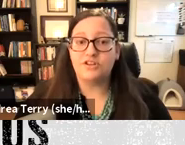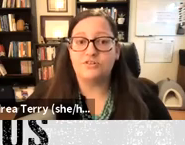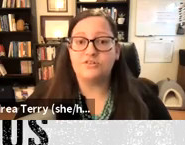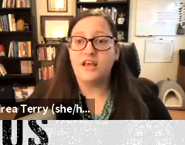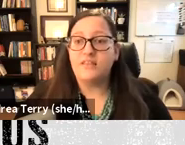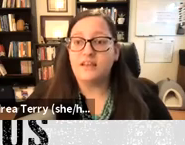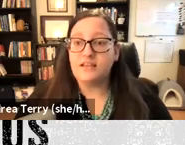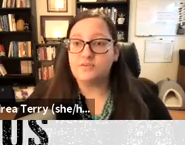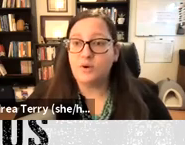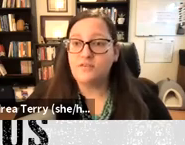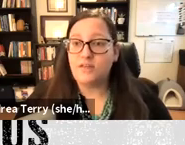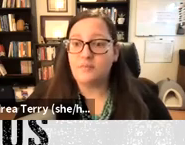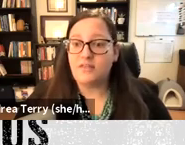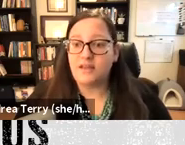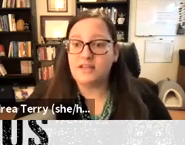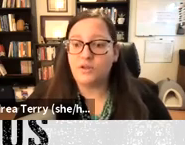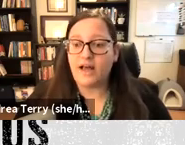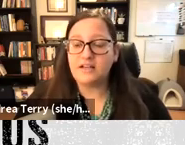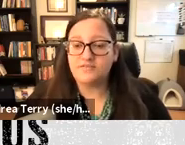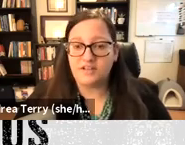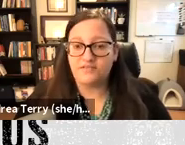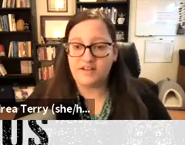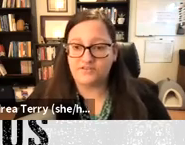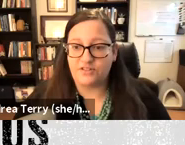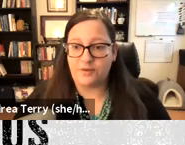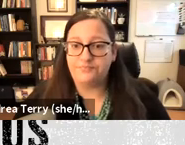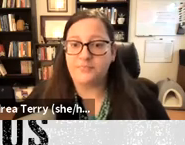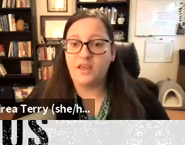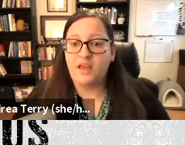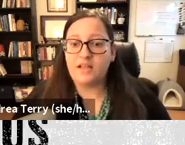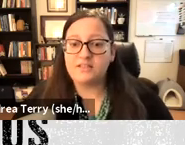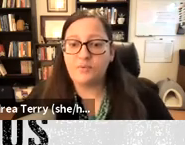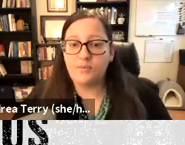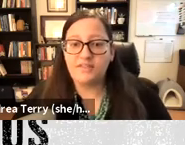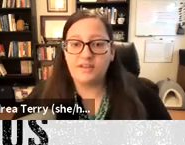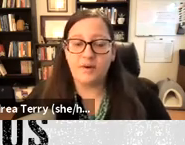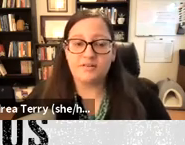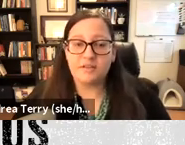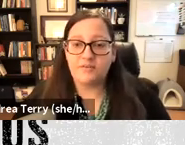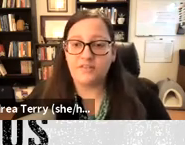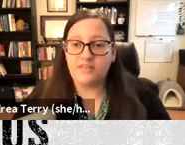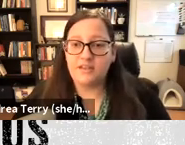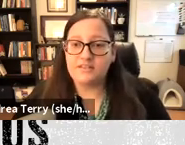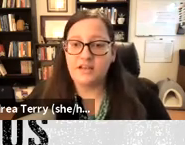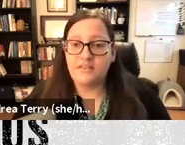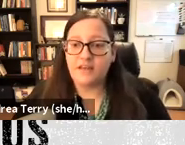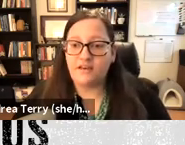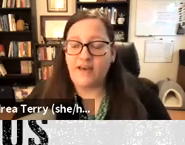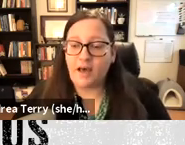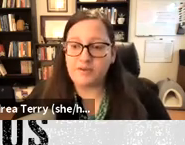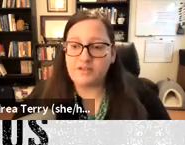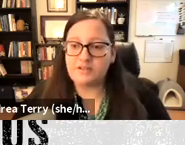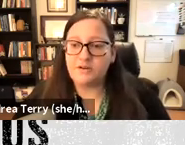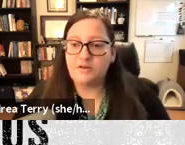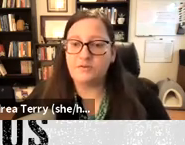evangelicals that he is one of them and that he will actively fight for them. And so when we think about some of them. things that